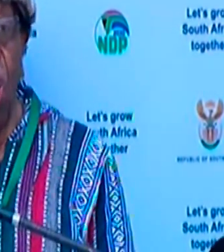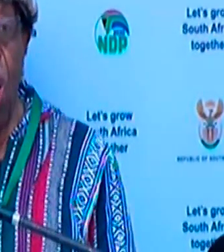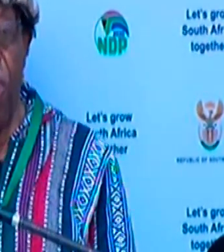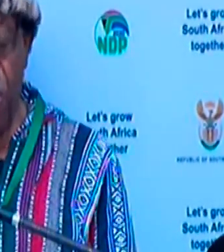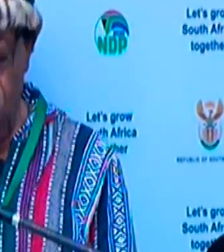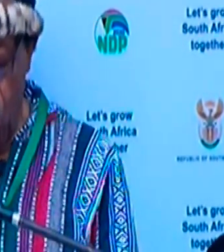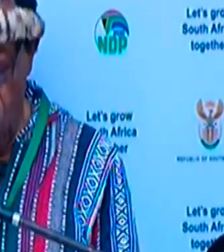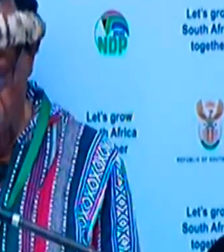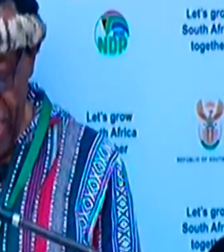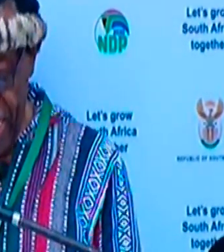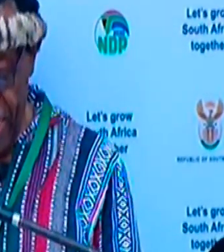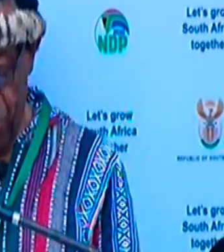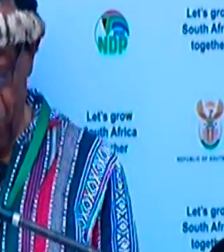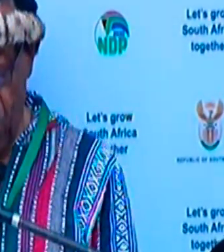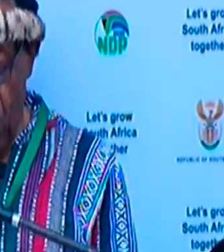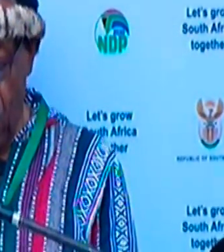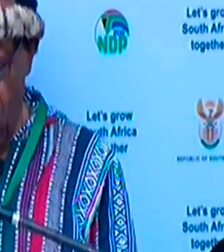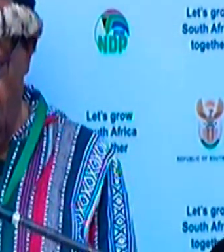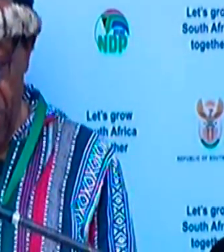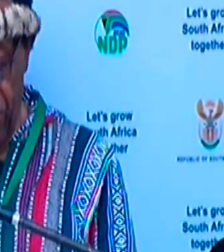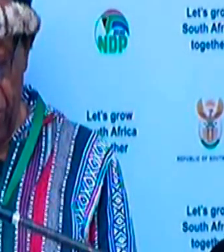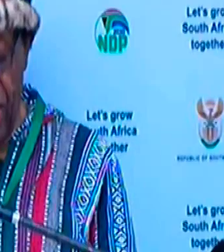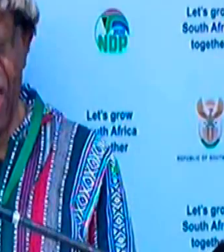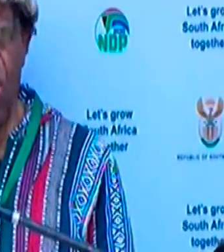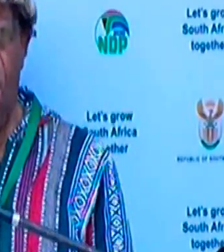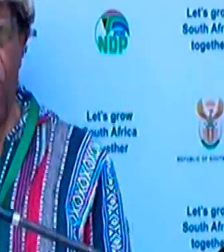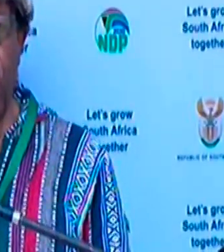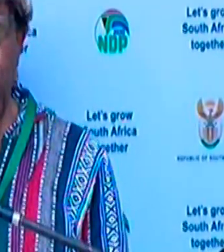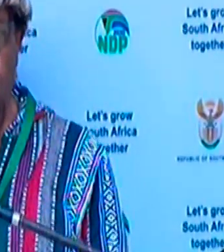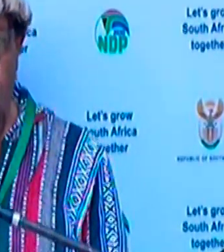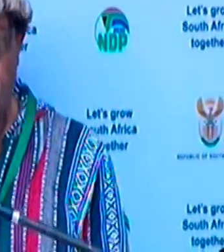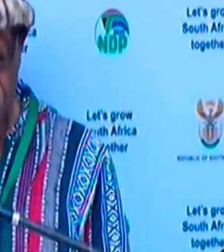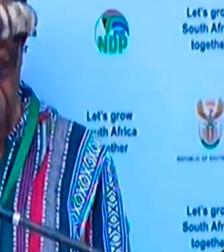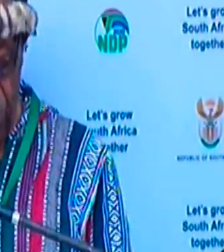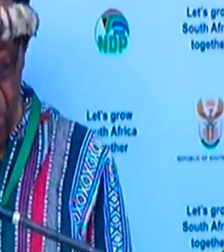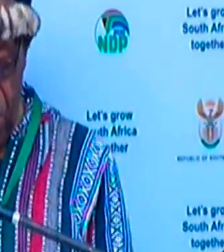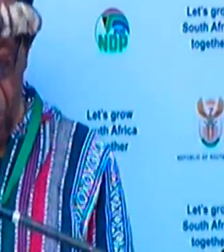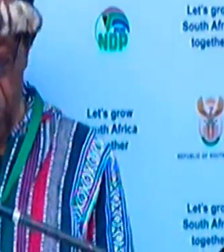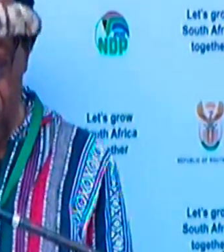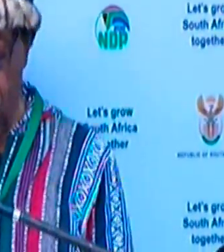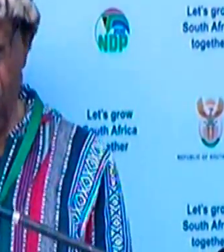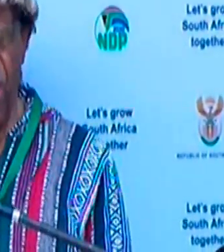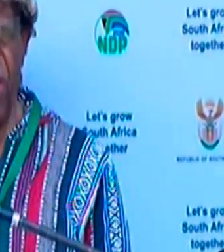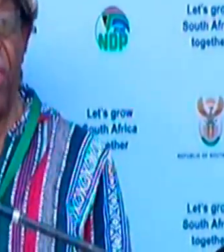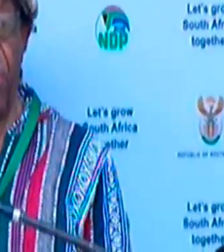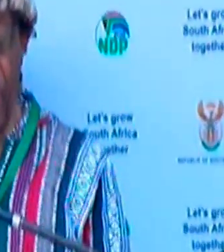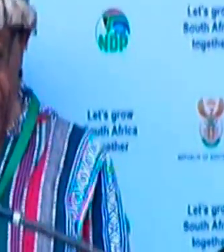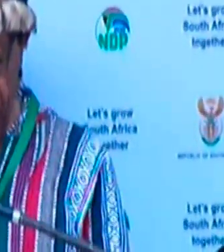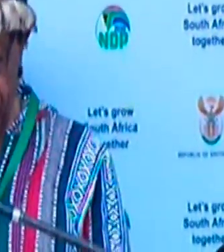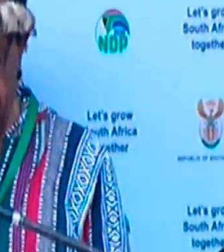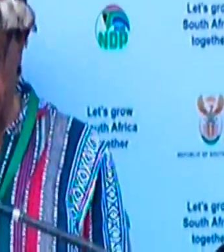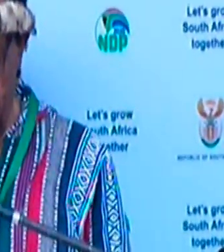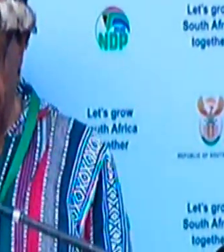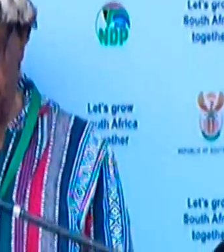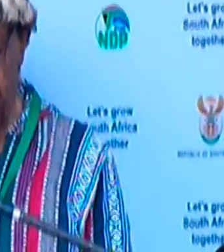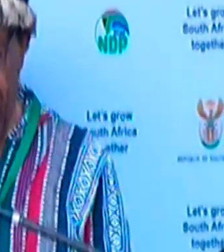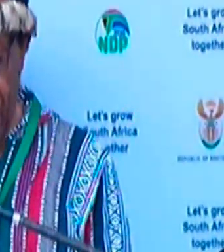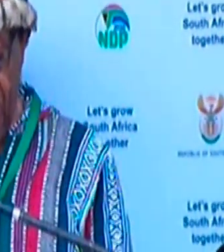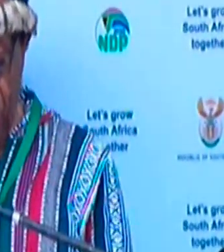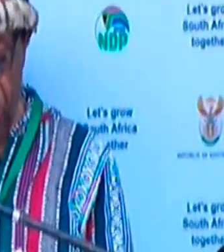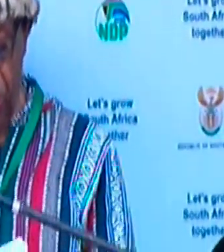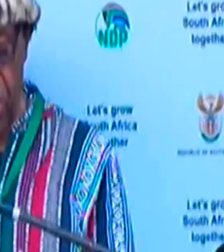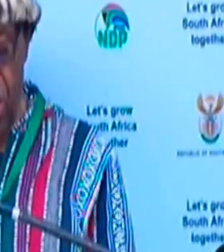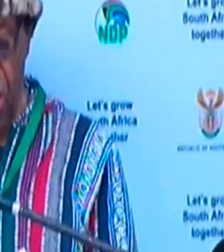of Mguni, who was the son of Ntu. Ntu is believed to have